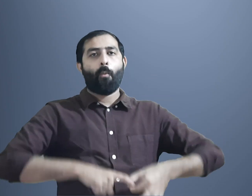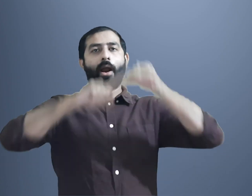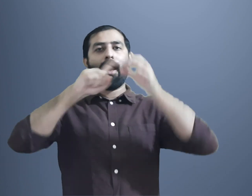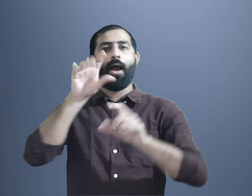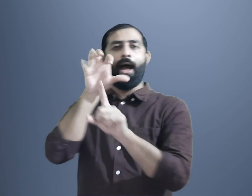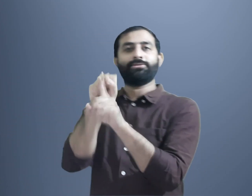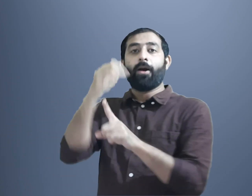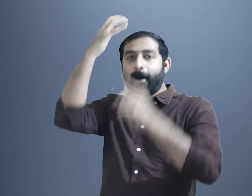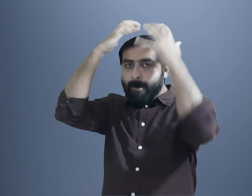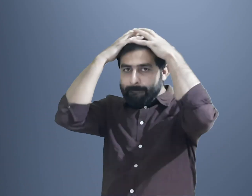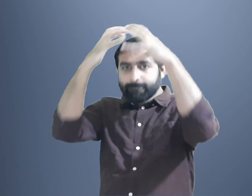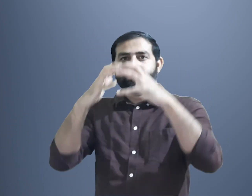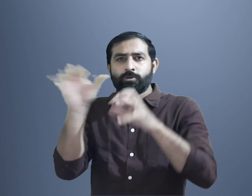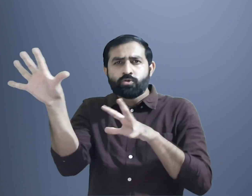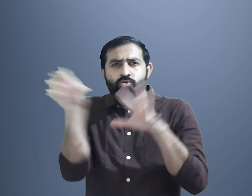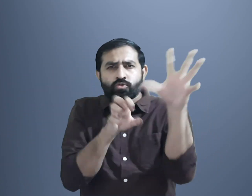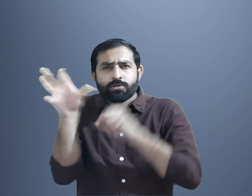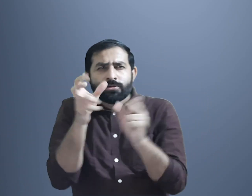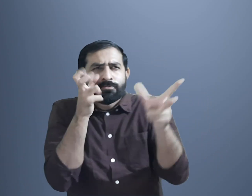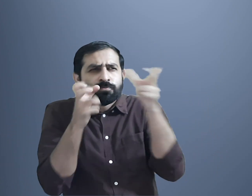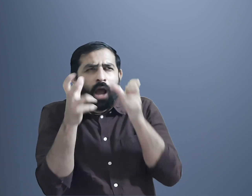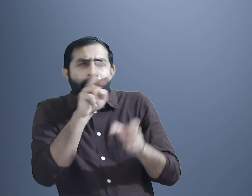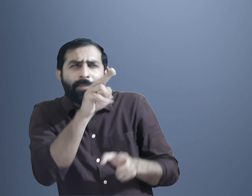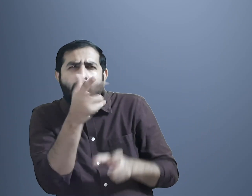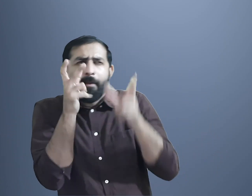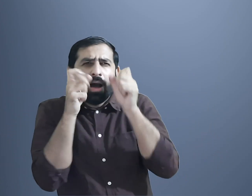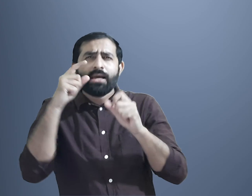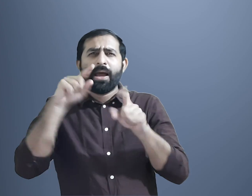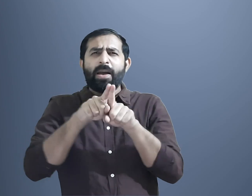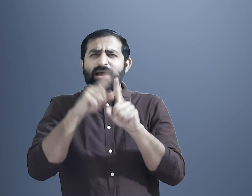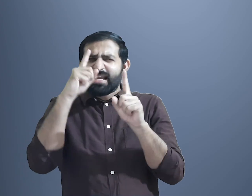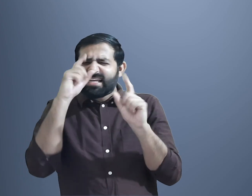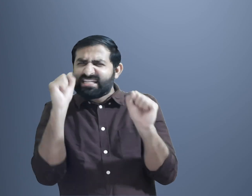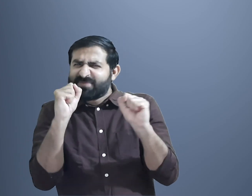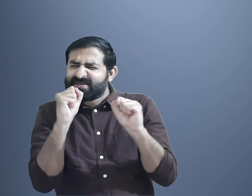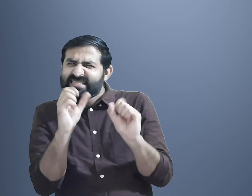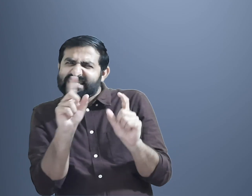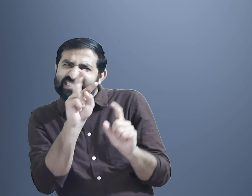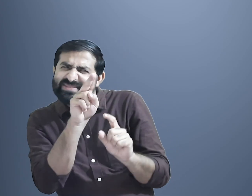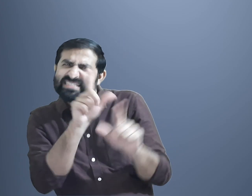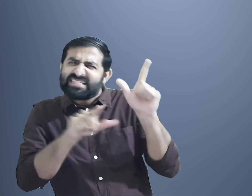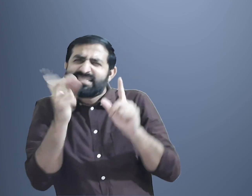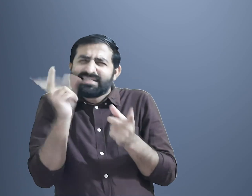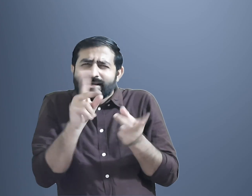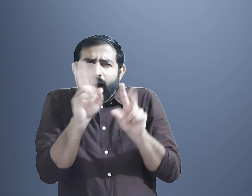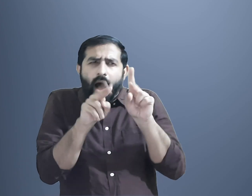That is how fluent they sign. Our vast intelligence also allows us to have language. Language gives us